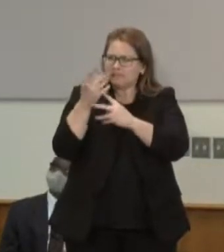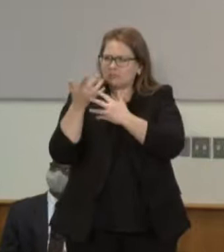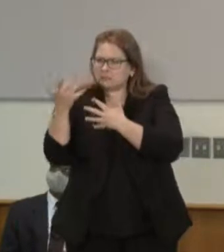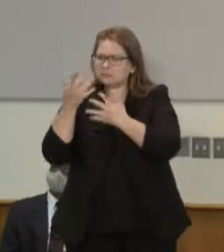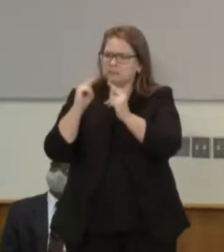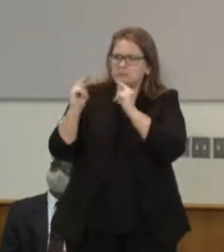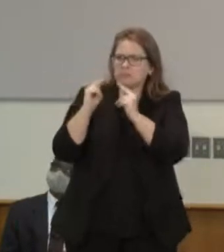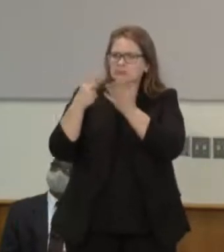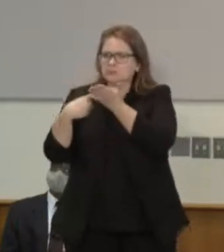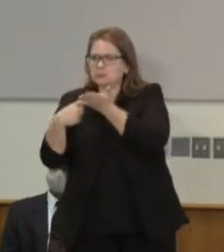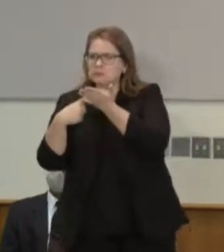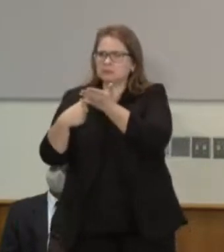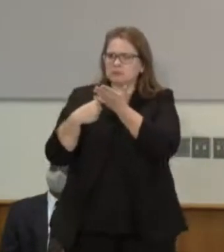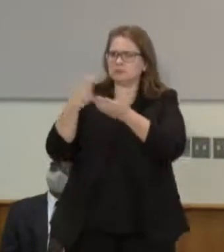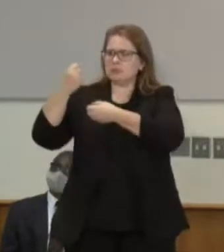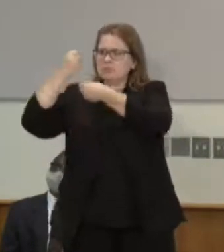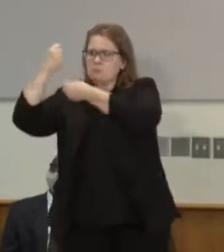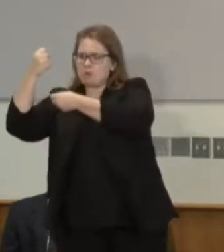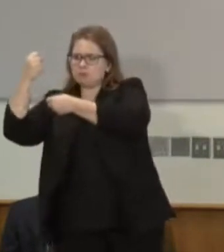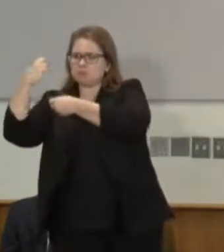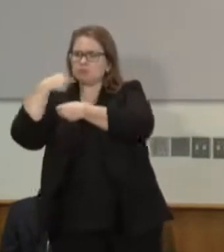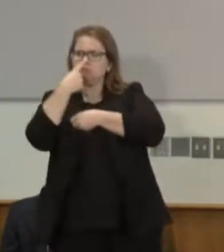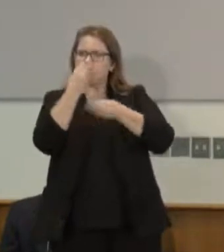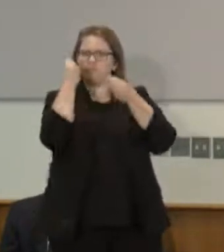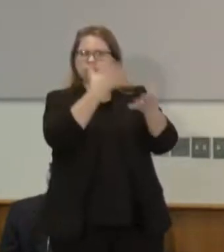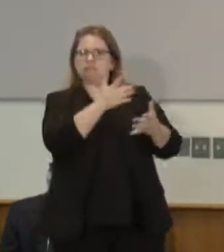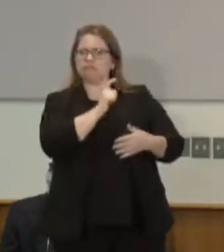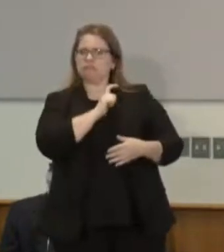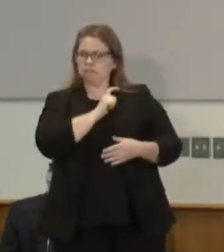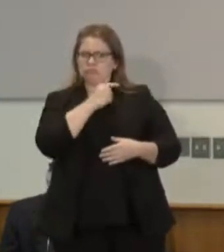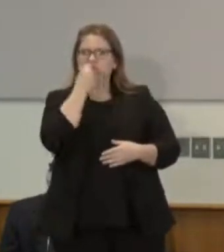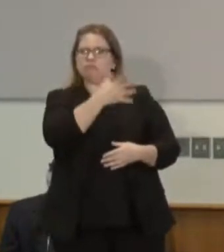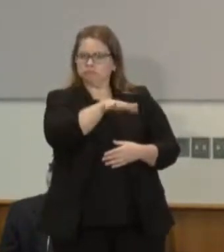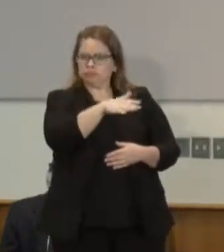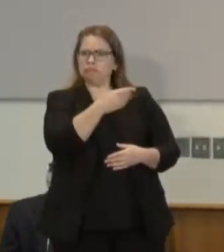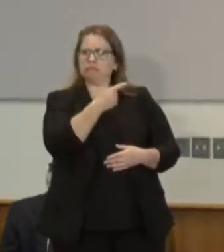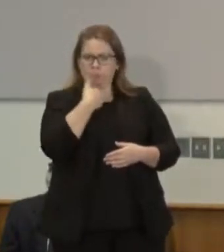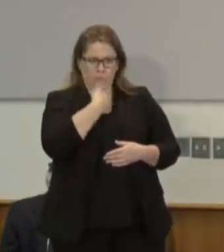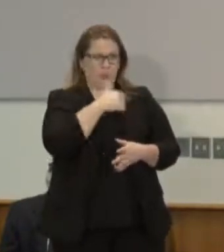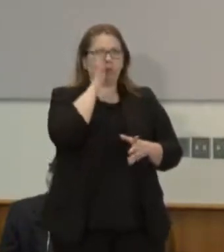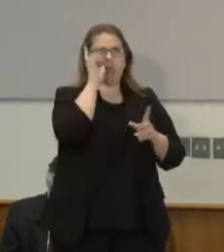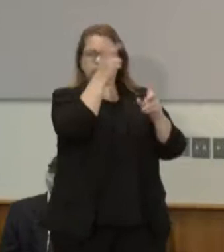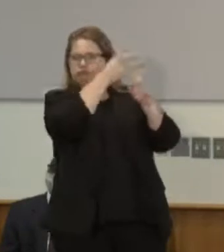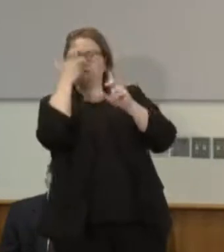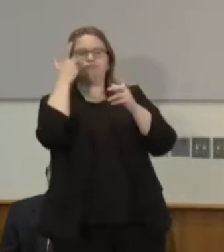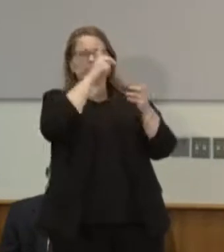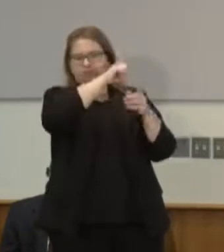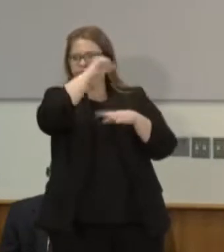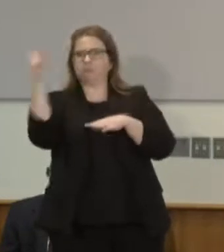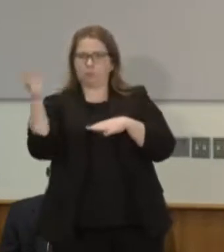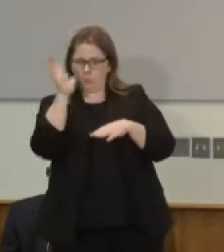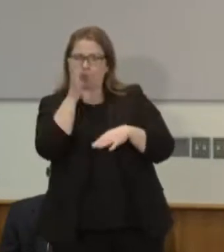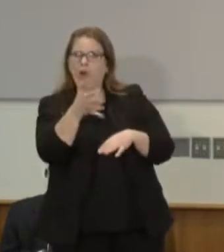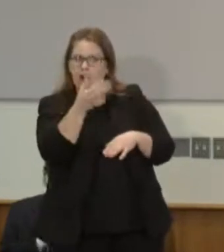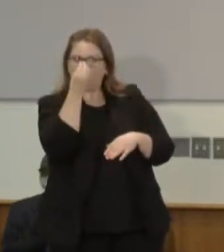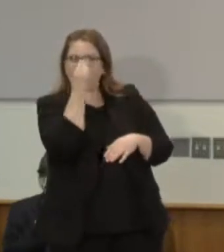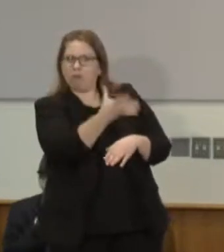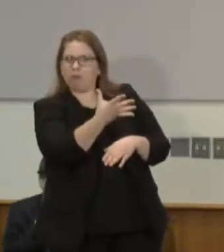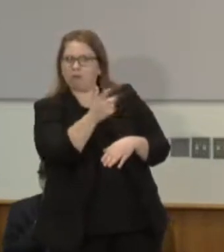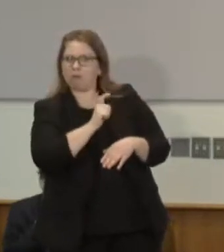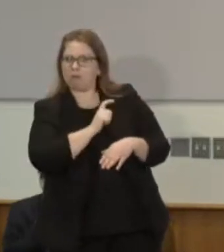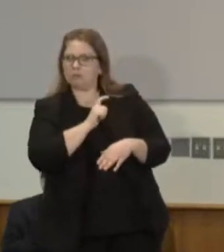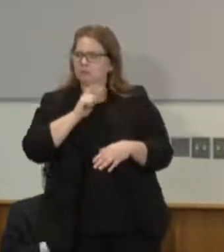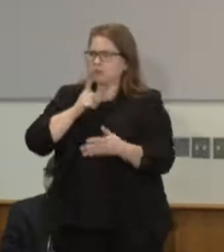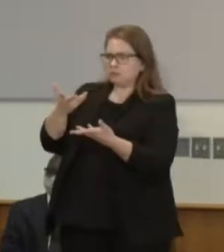the protesters told the trooper very specifically we're going to put a rope around that and we're going to pull it down he then